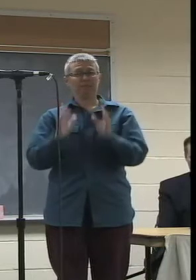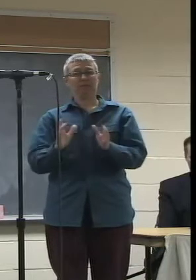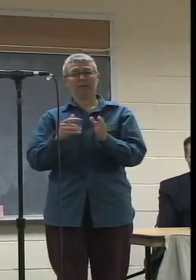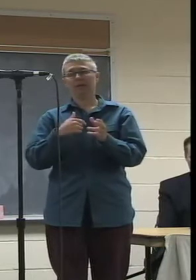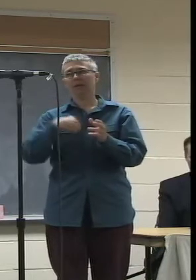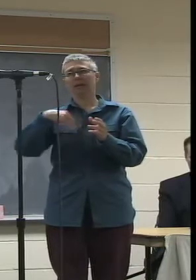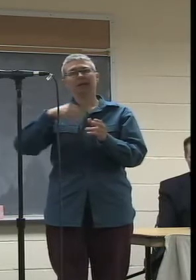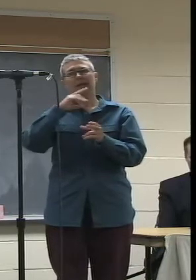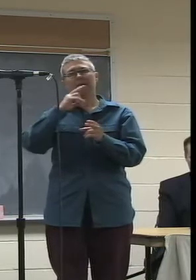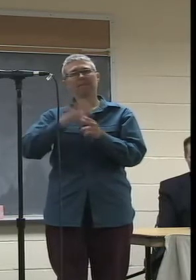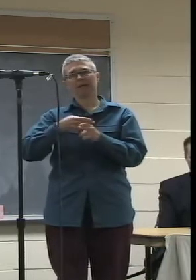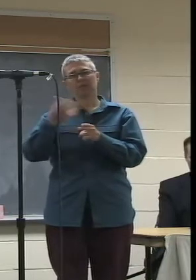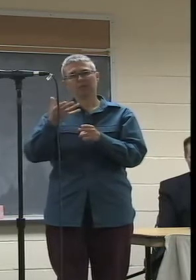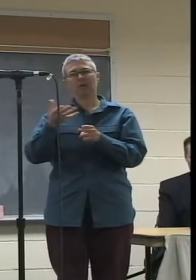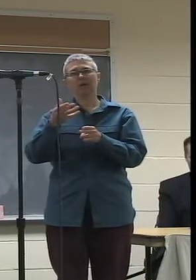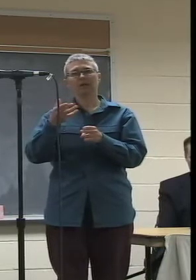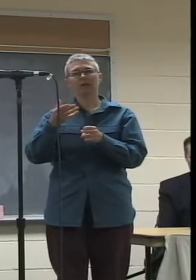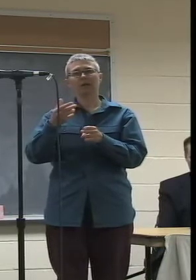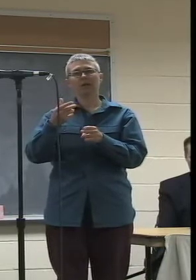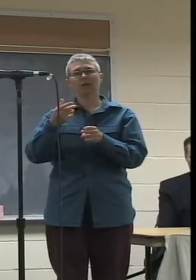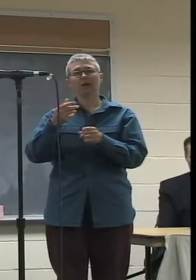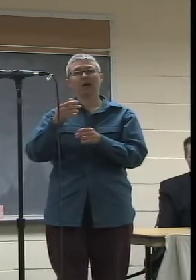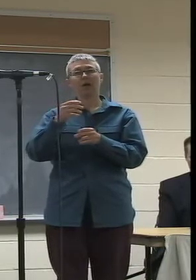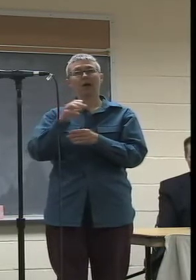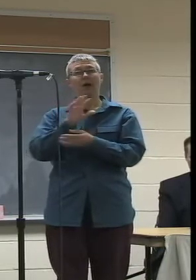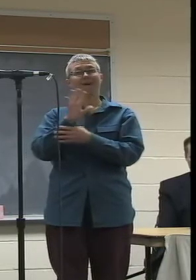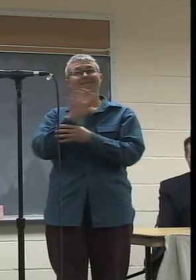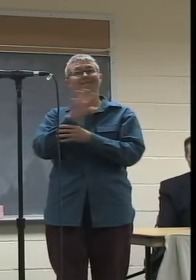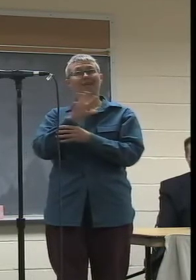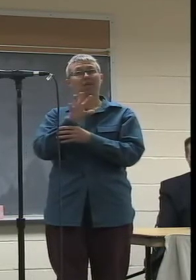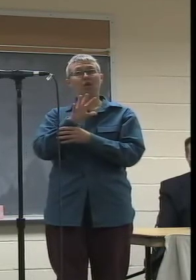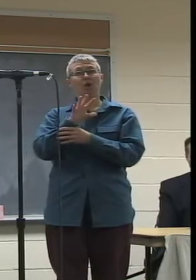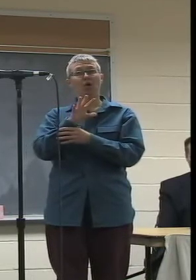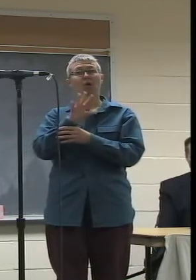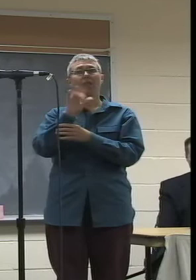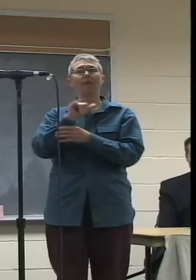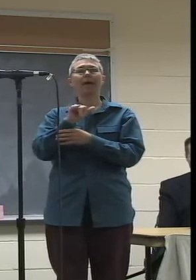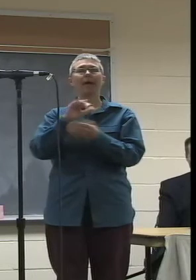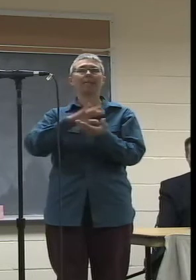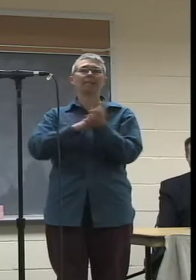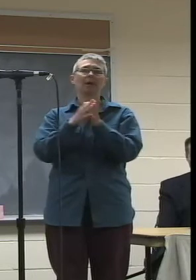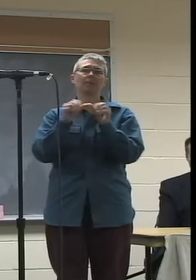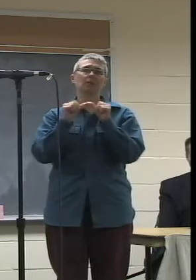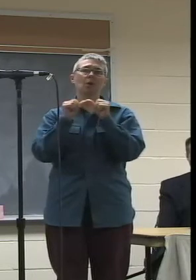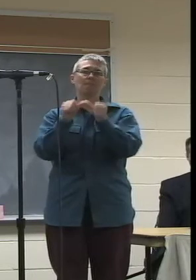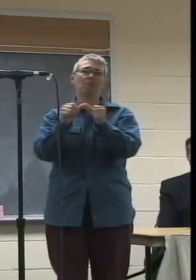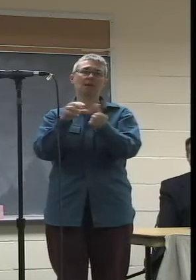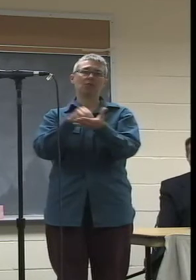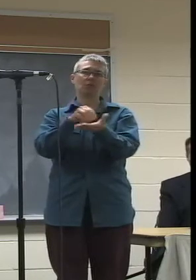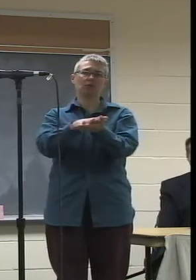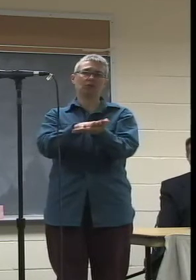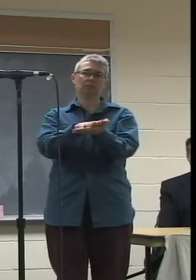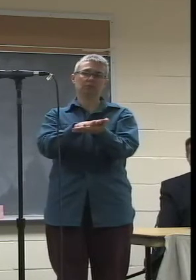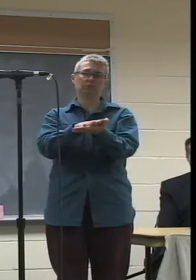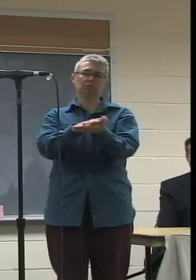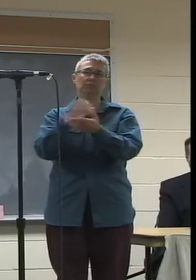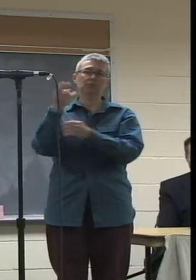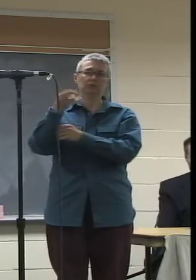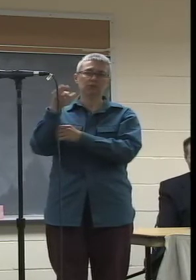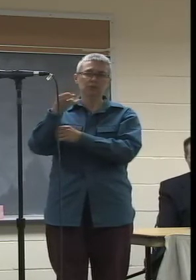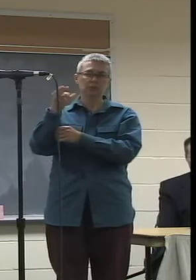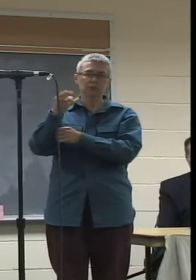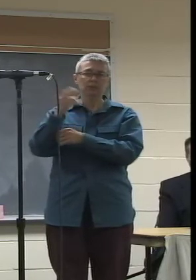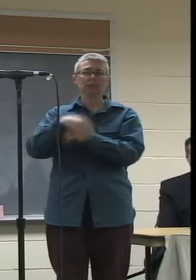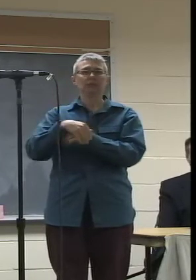been mentioned tonight is the permanent record that the videos that are created, some of the local history content, the cultural content offers.